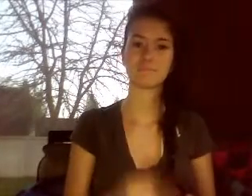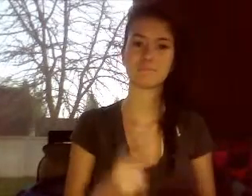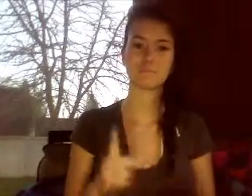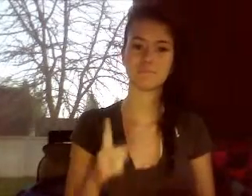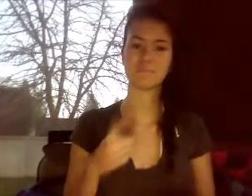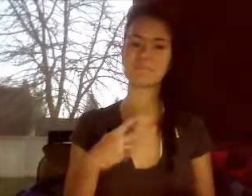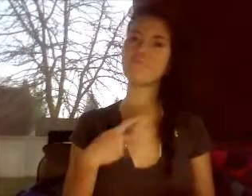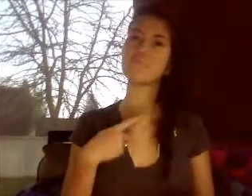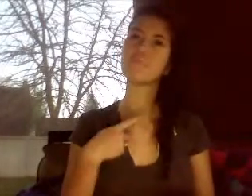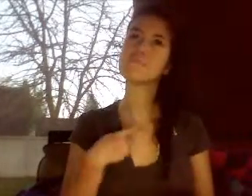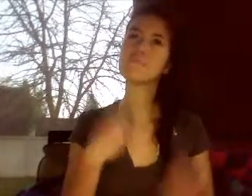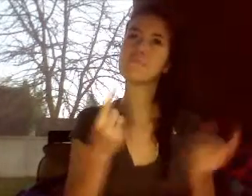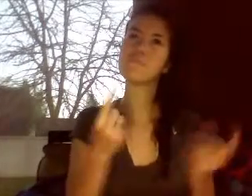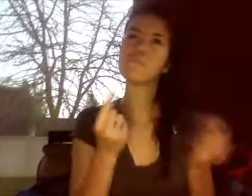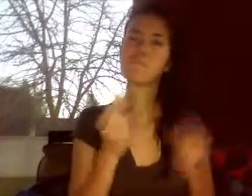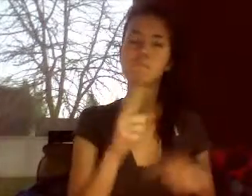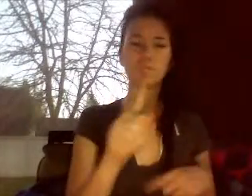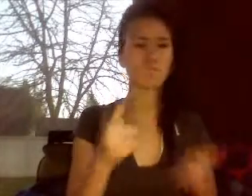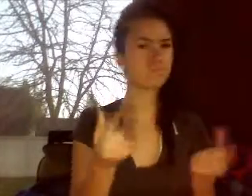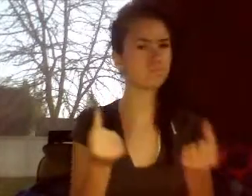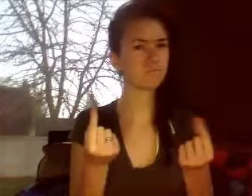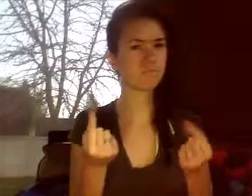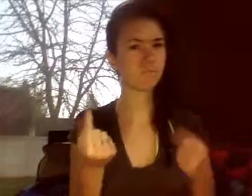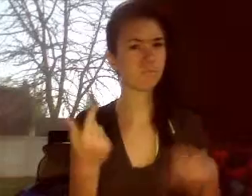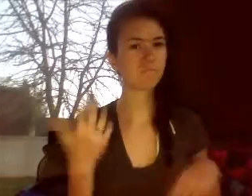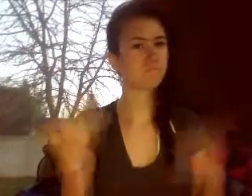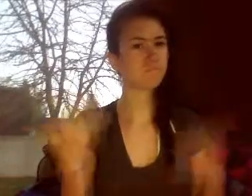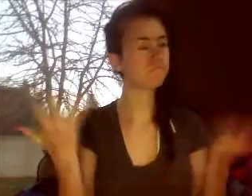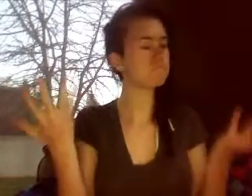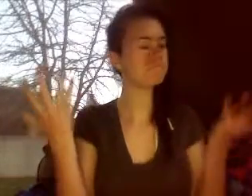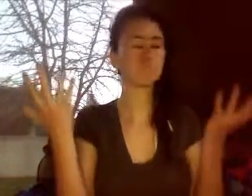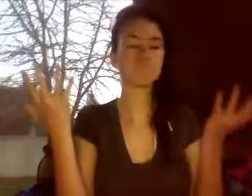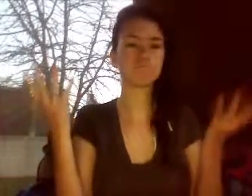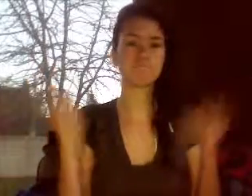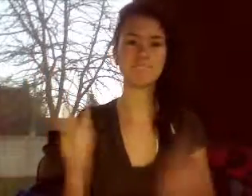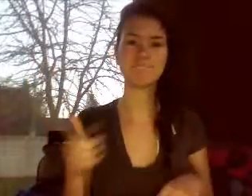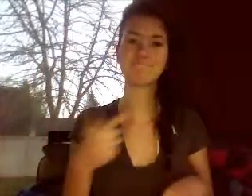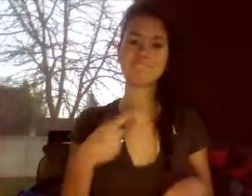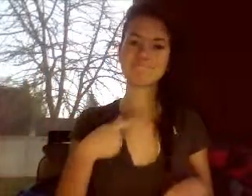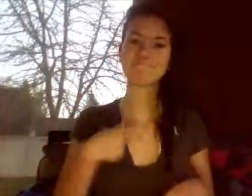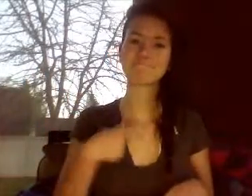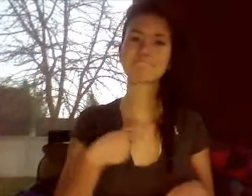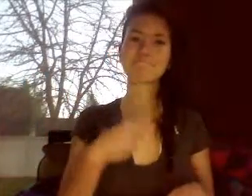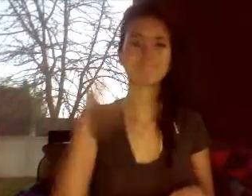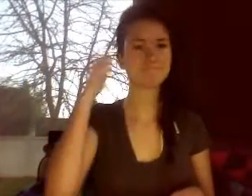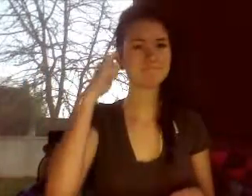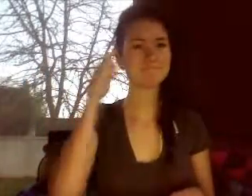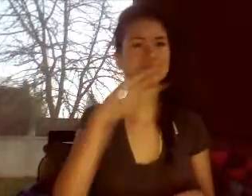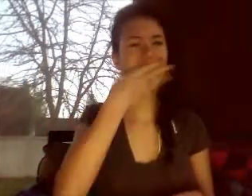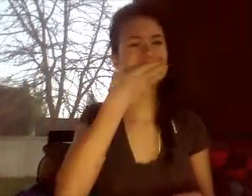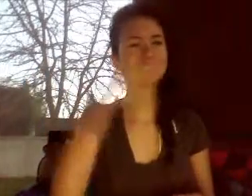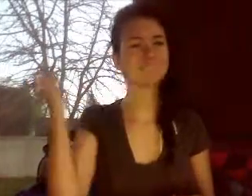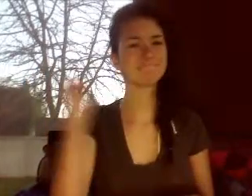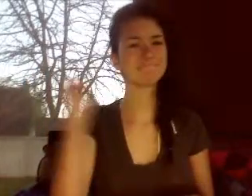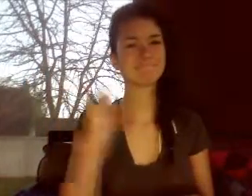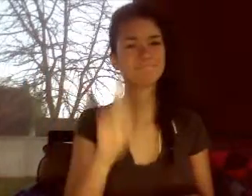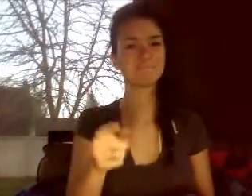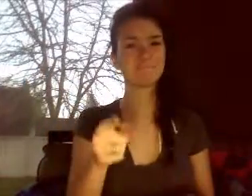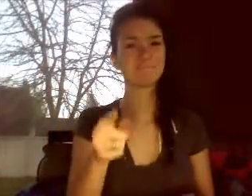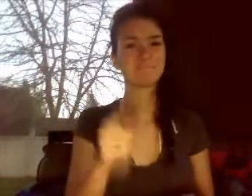Would I have done what you did? Would I do what you have done? I'd like to think I'm a bigger man than